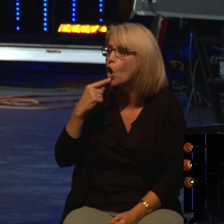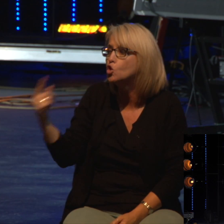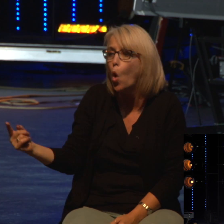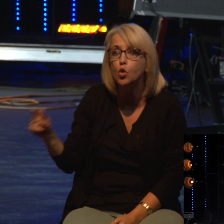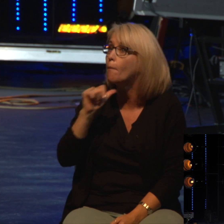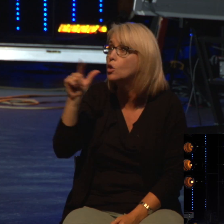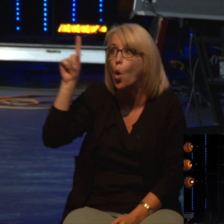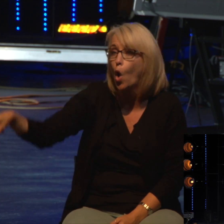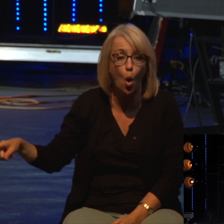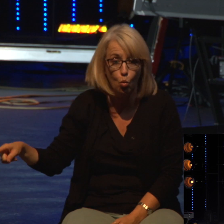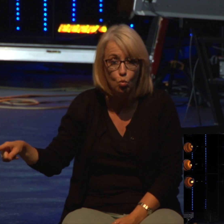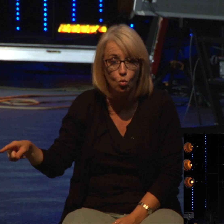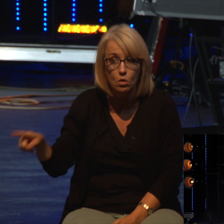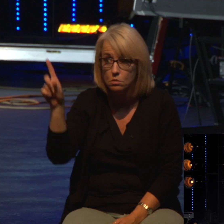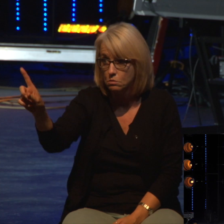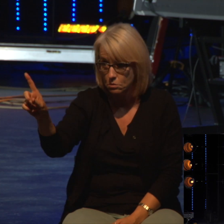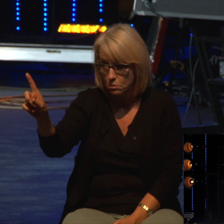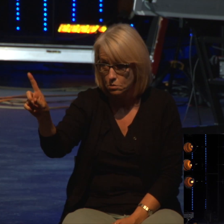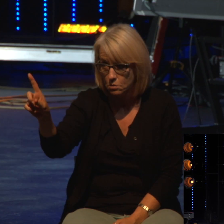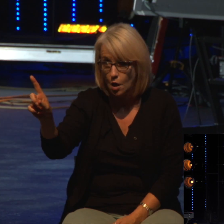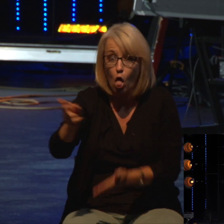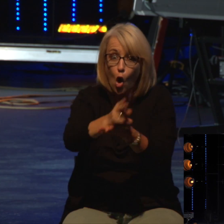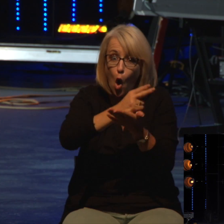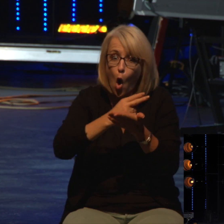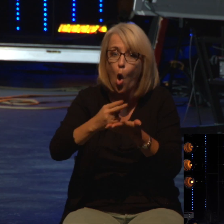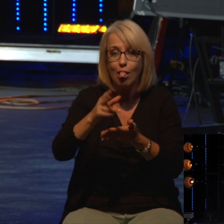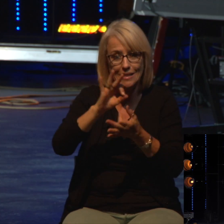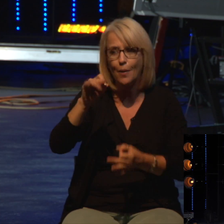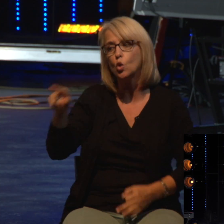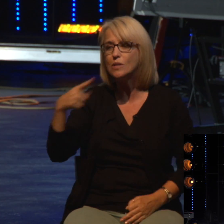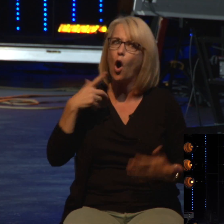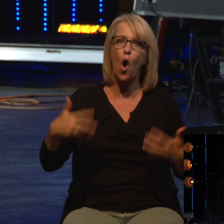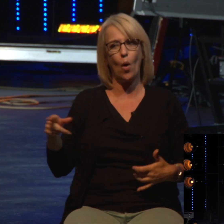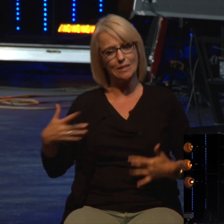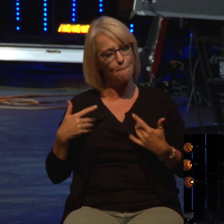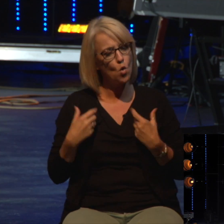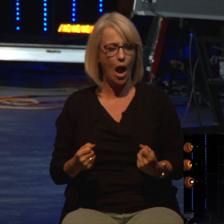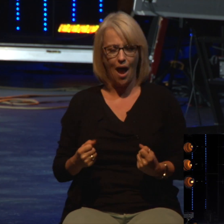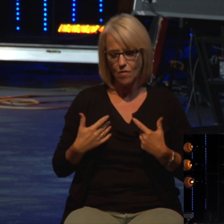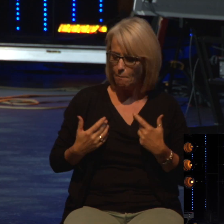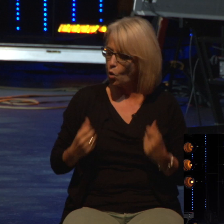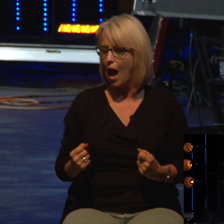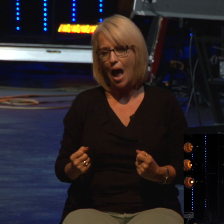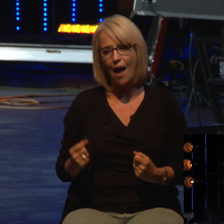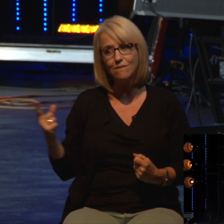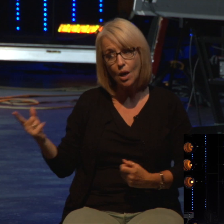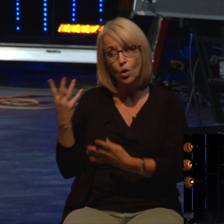And when Paul went to Jerusalem, in all of his bravely, he ended up in prison for two years where he had